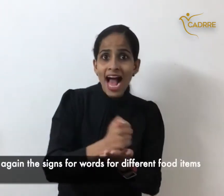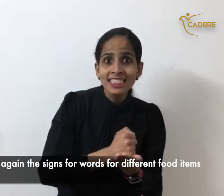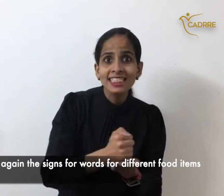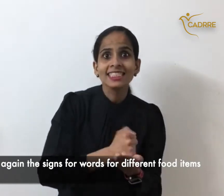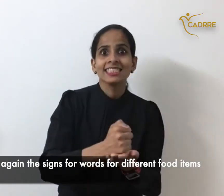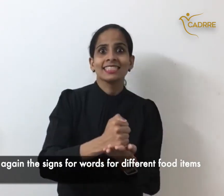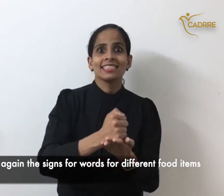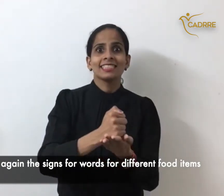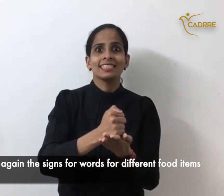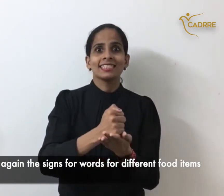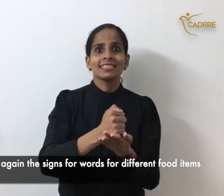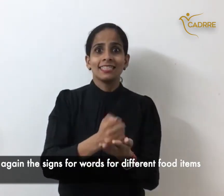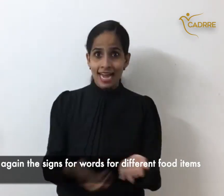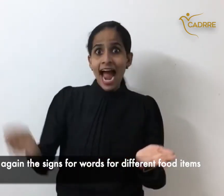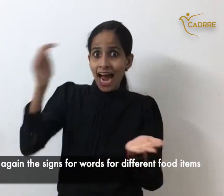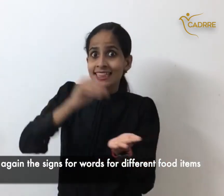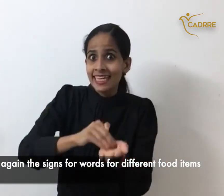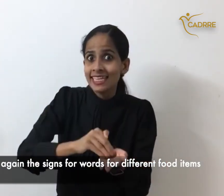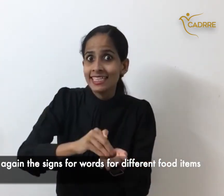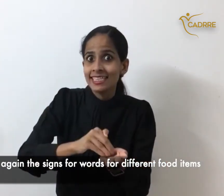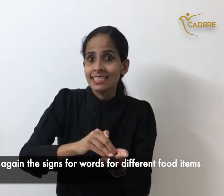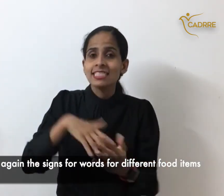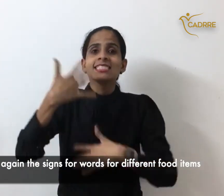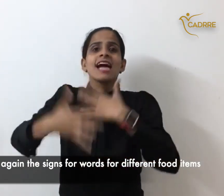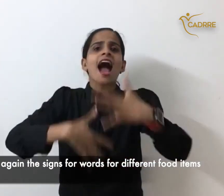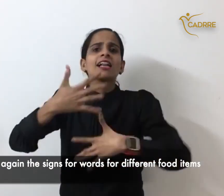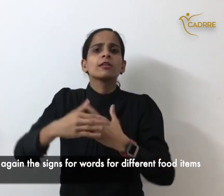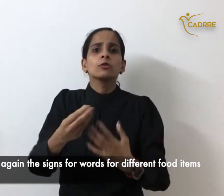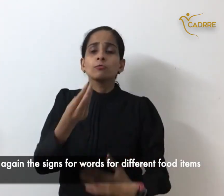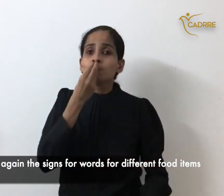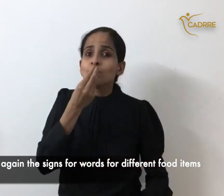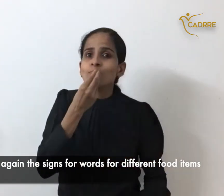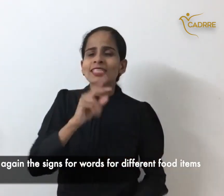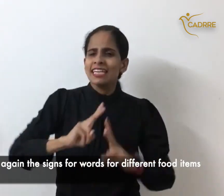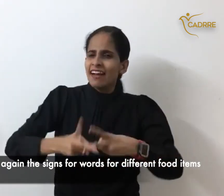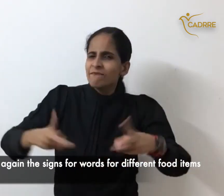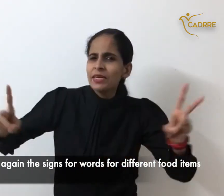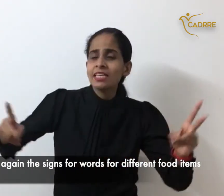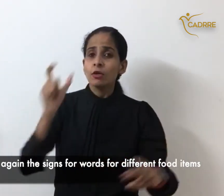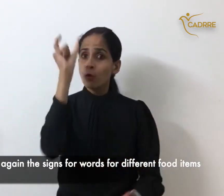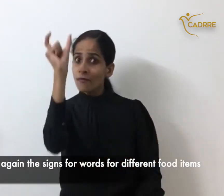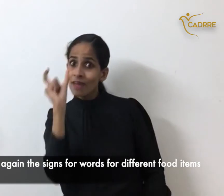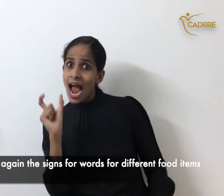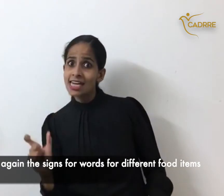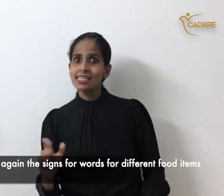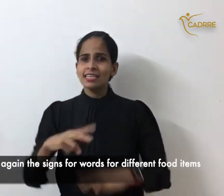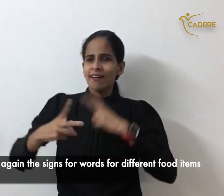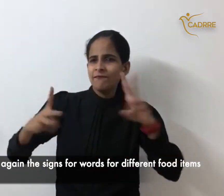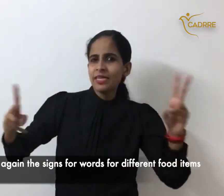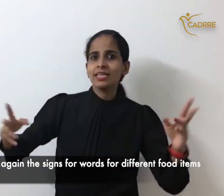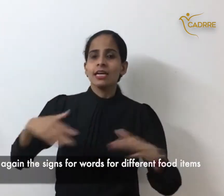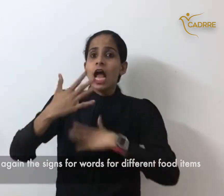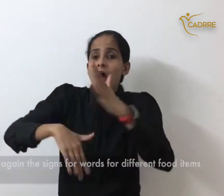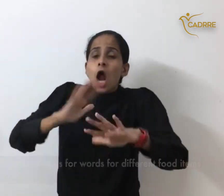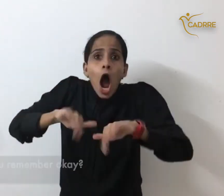Let us practice once again the science for words for different food items.